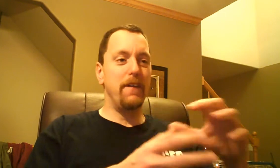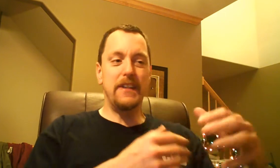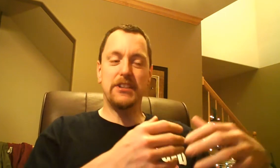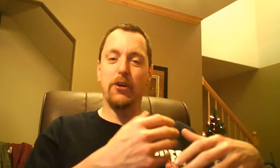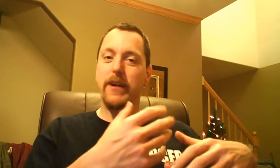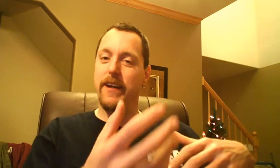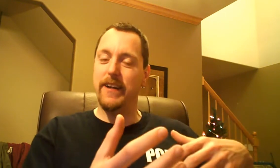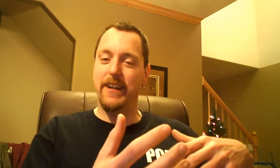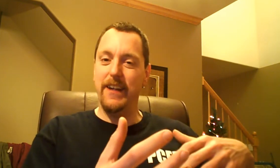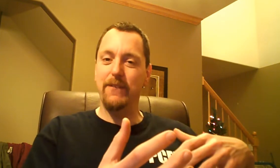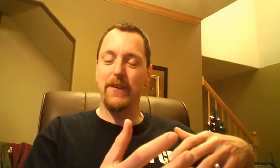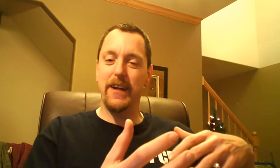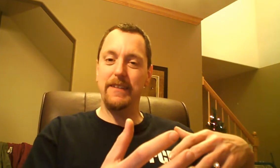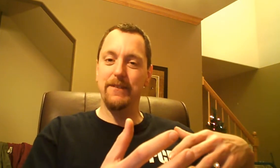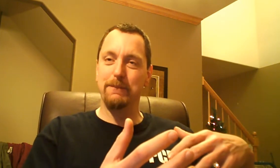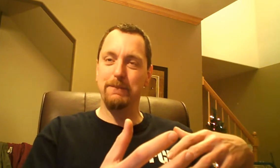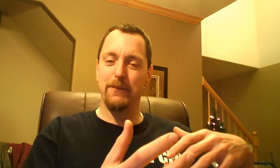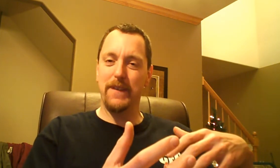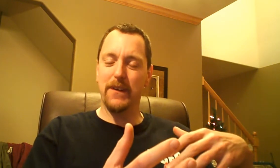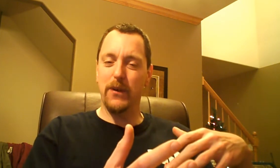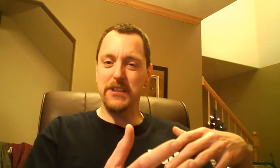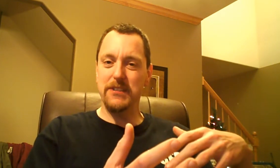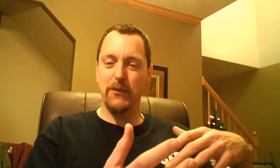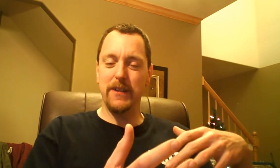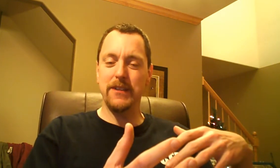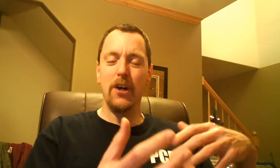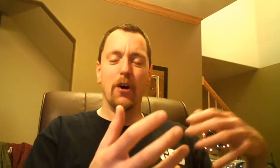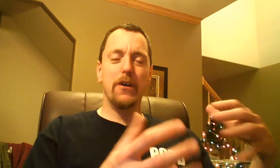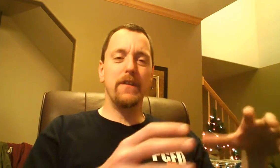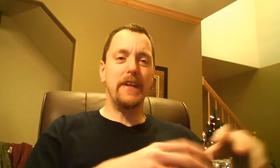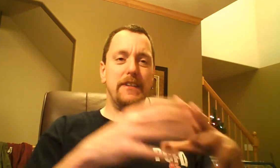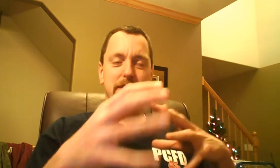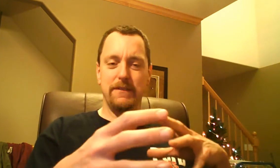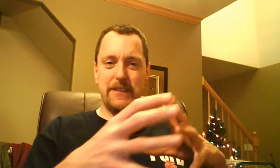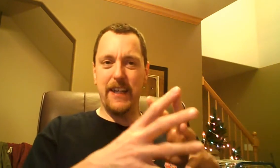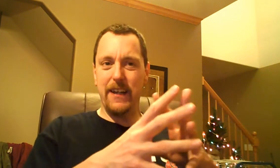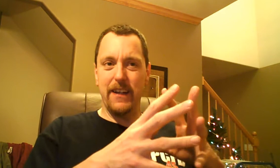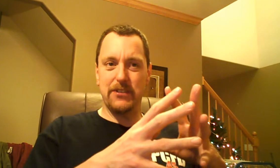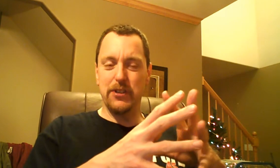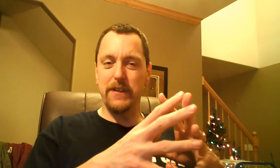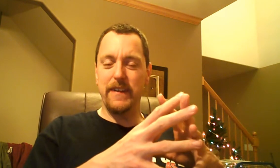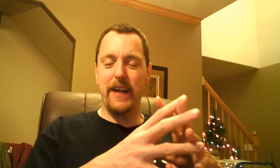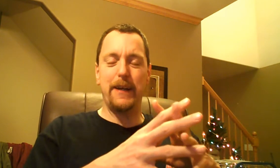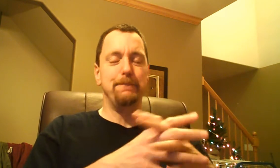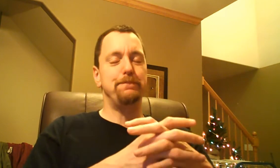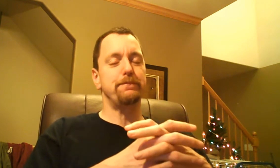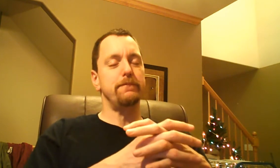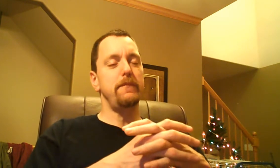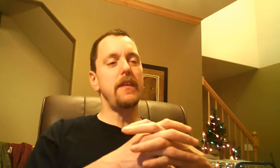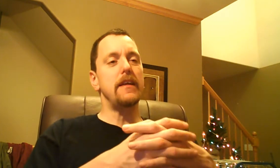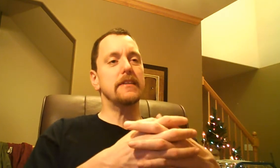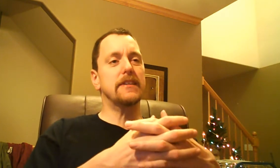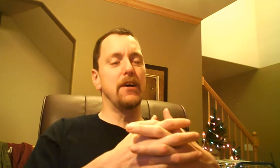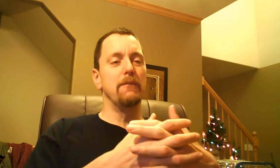Are they just going ahead and eating what their question was? Or do they stay true to the diet? So